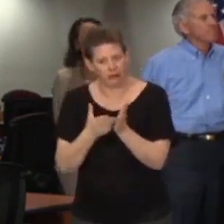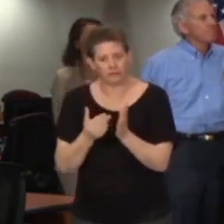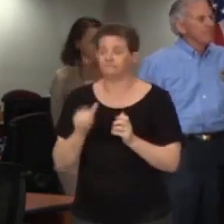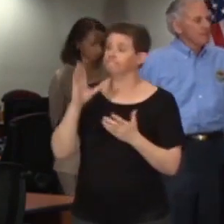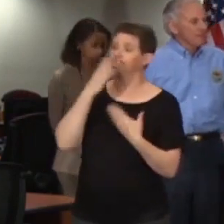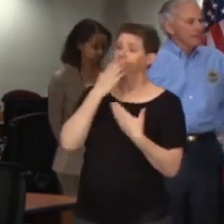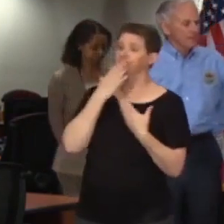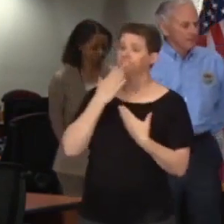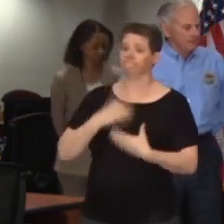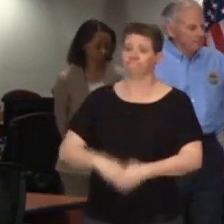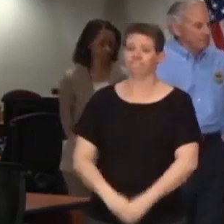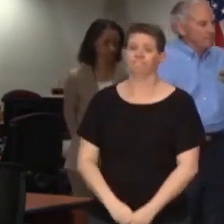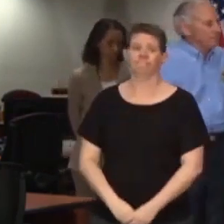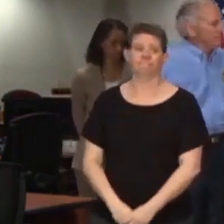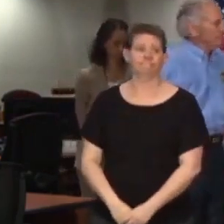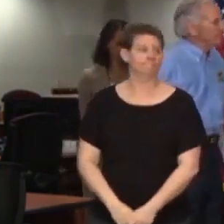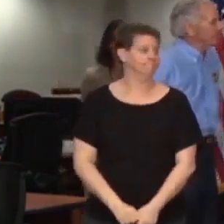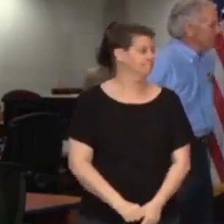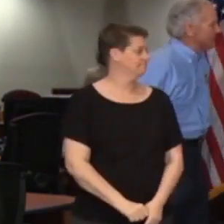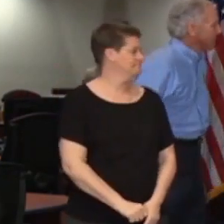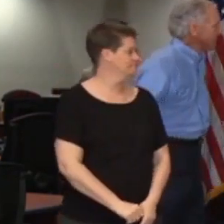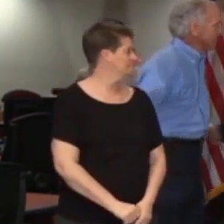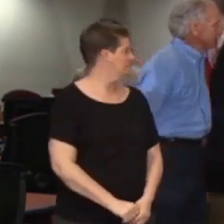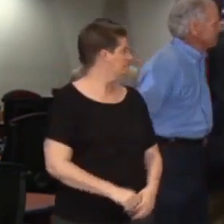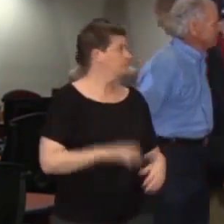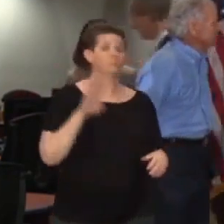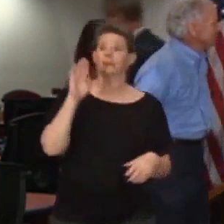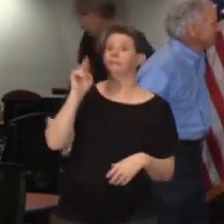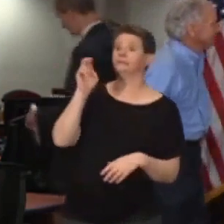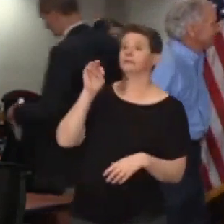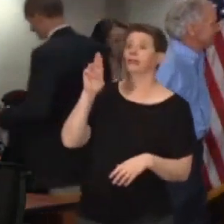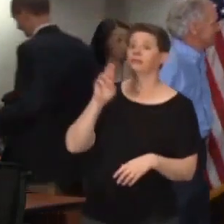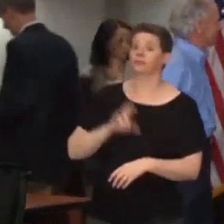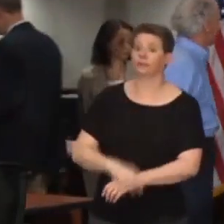Thank you. Thank you. Ms. Butler.